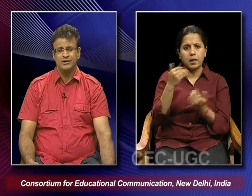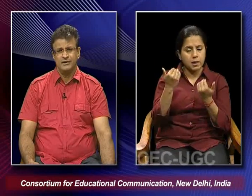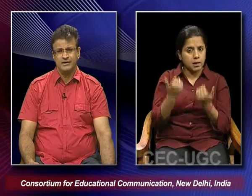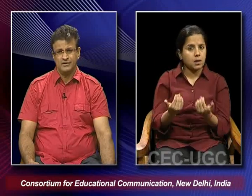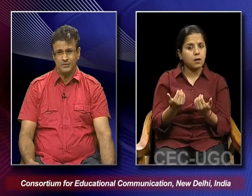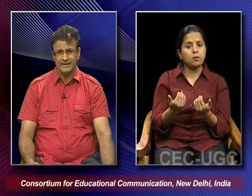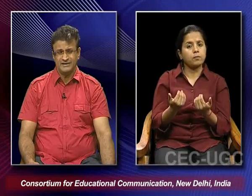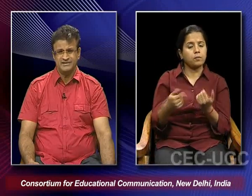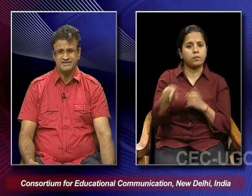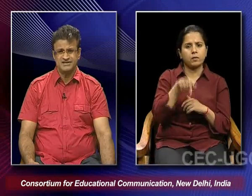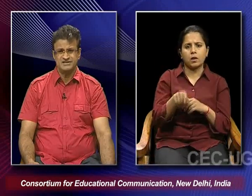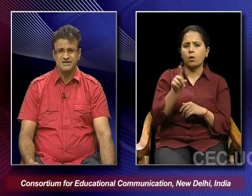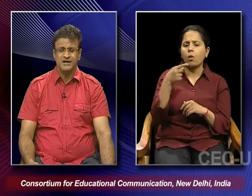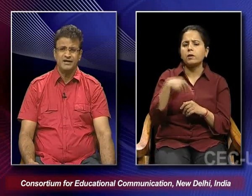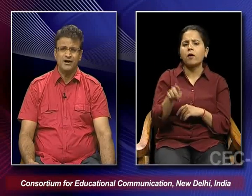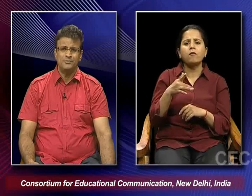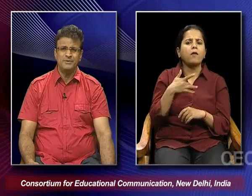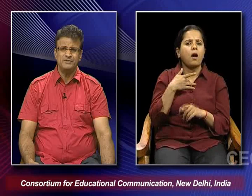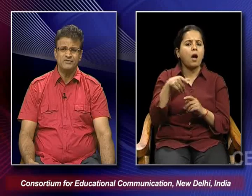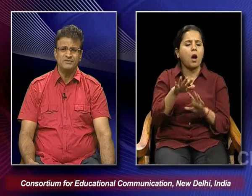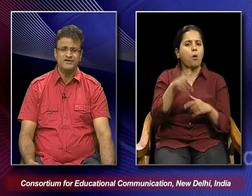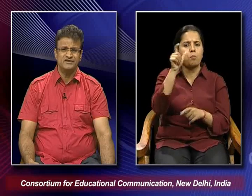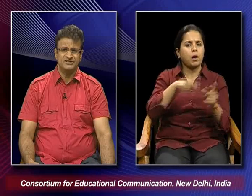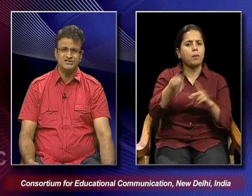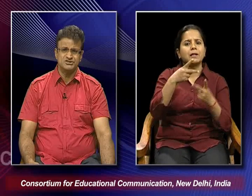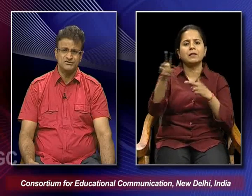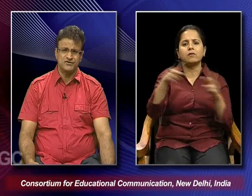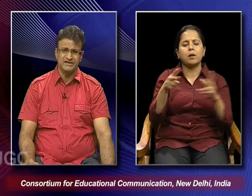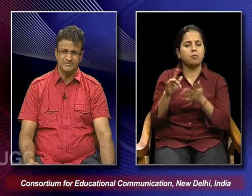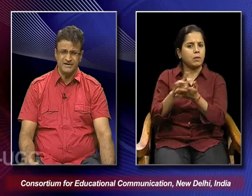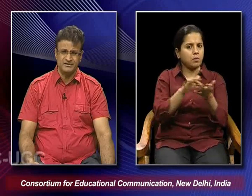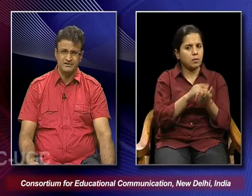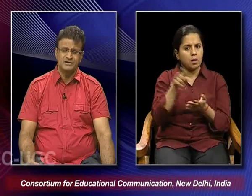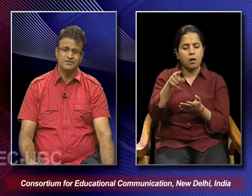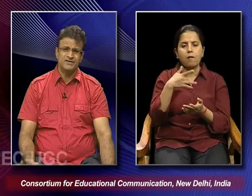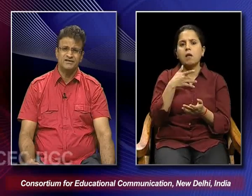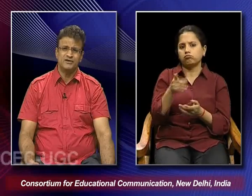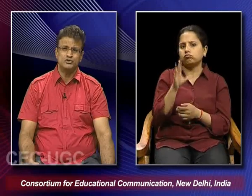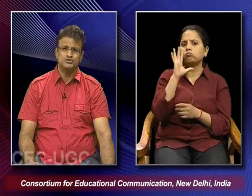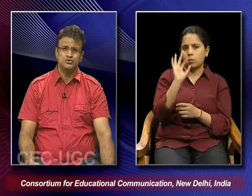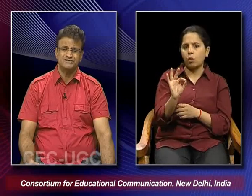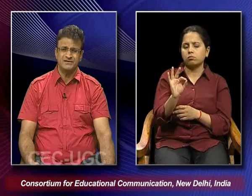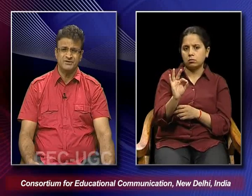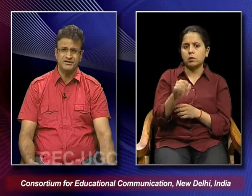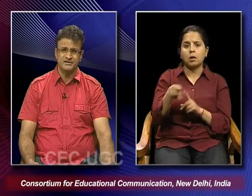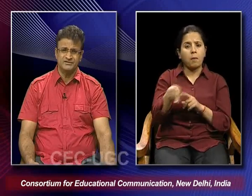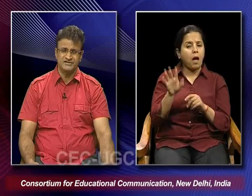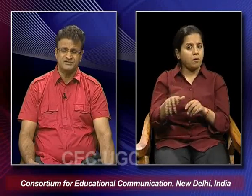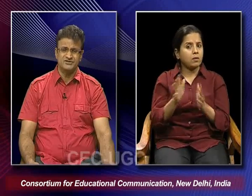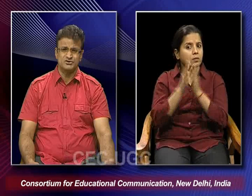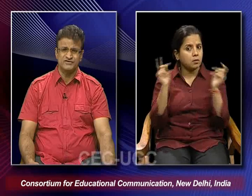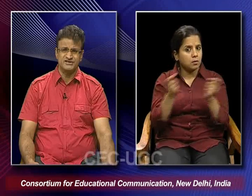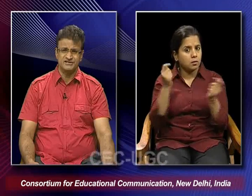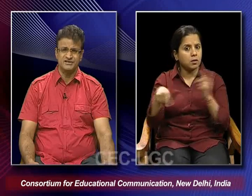one in that sense and how people from different regions regions for that matter, when they are also celebrating the